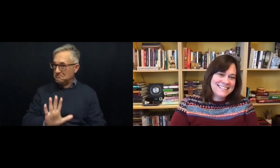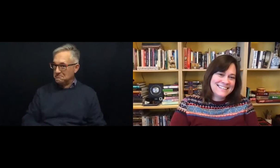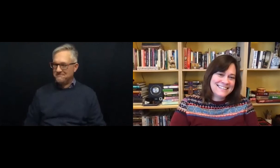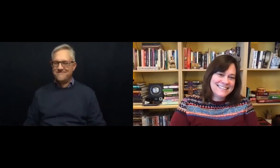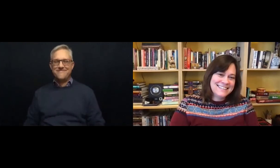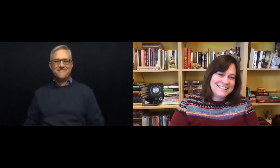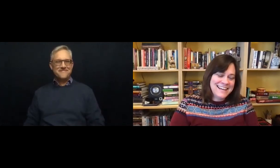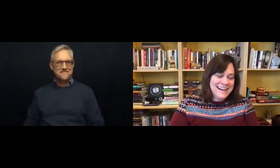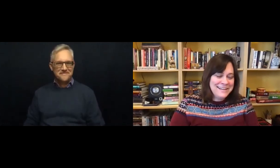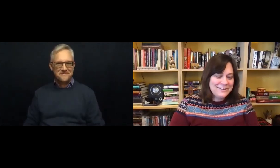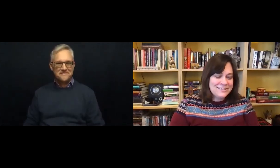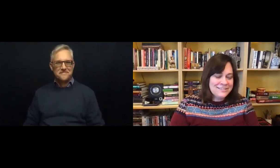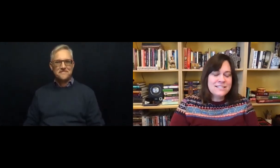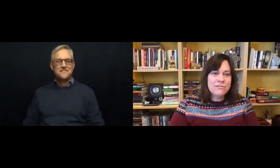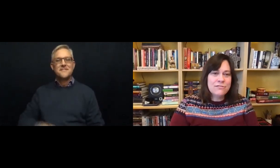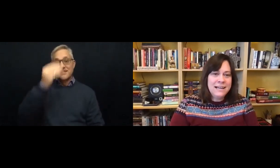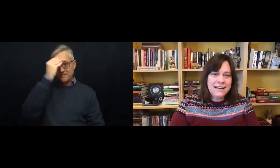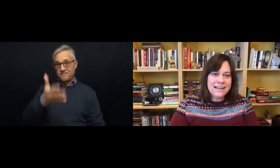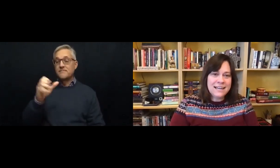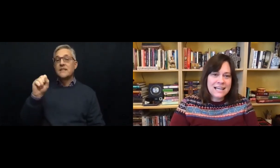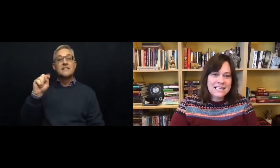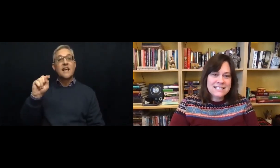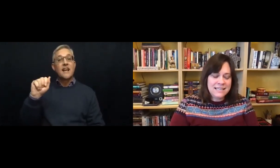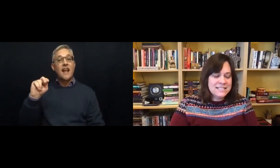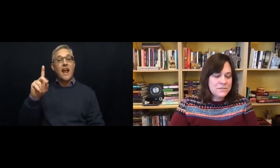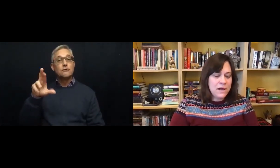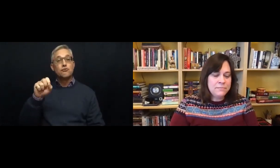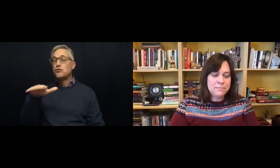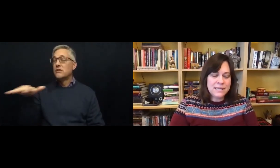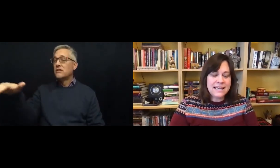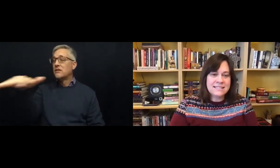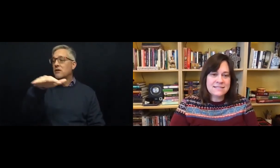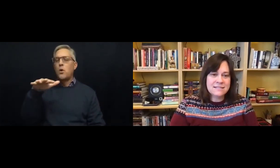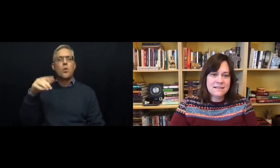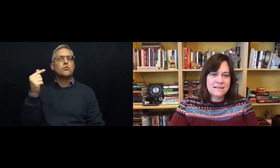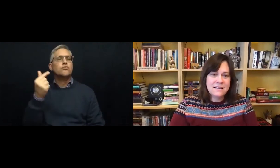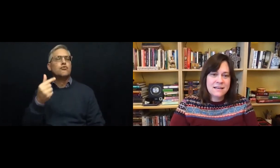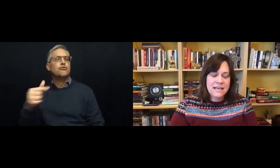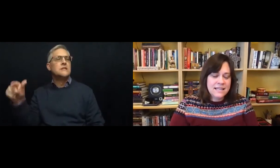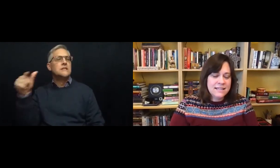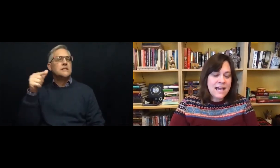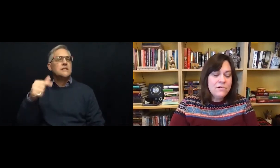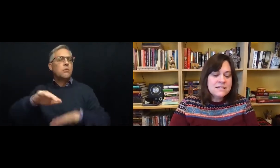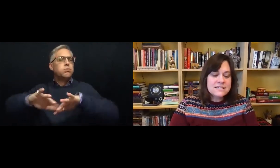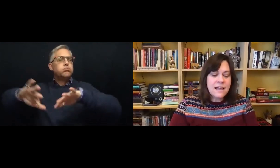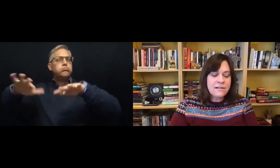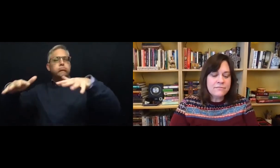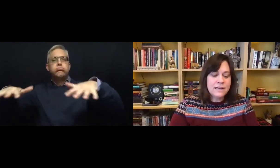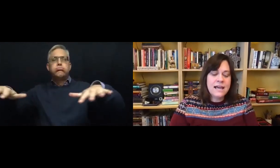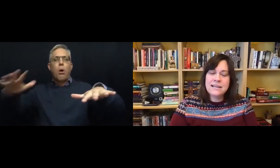St. Andrews is a green and sea swept place. And the town itself has